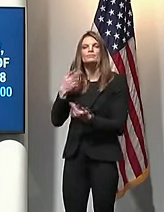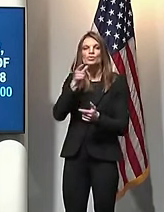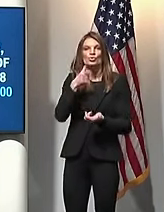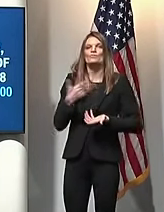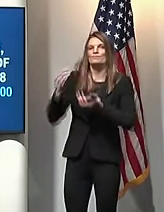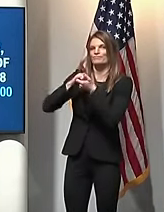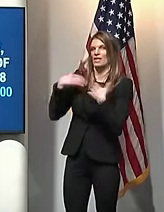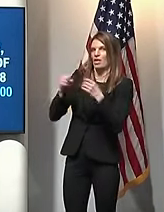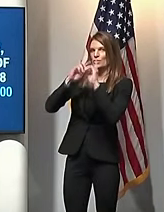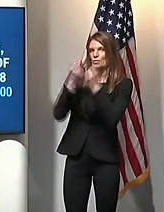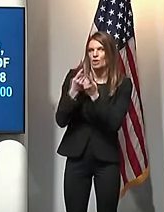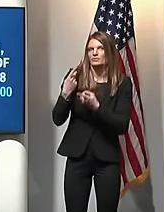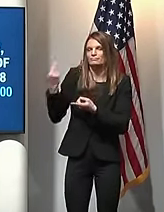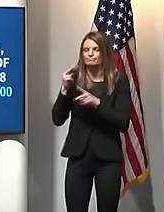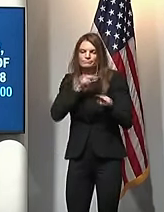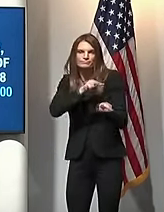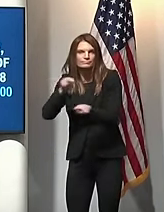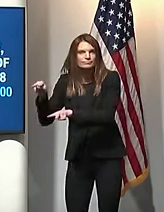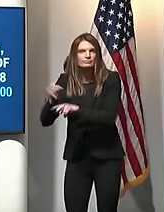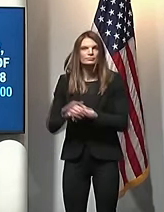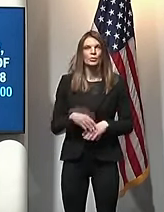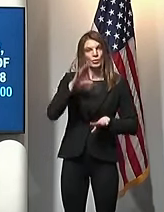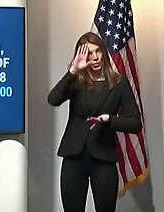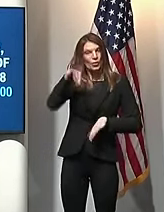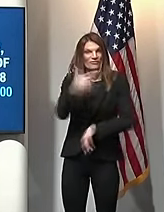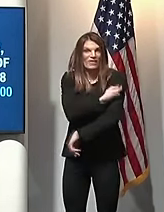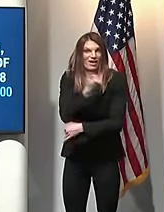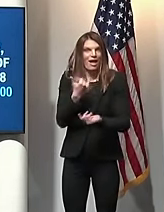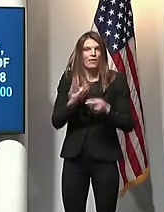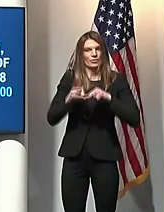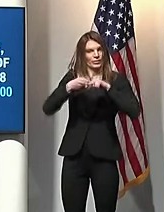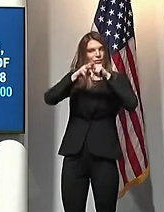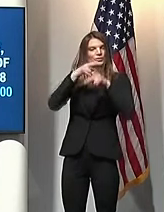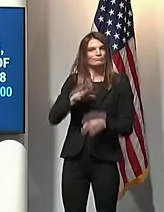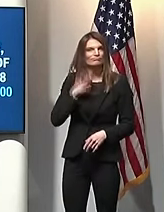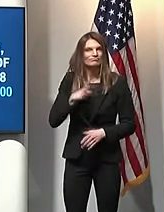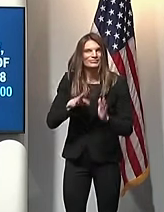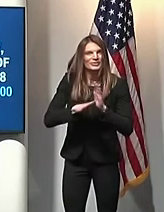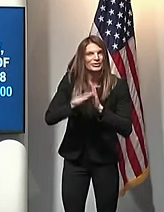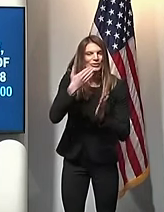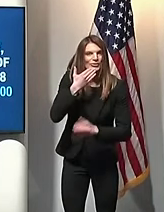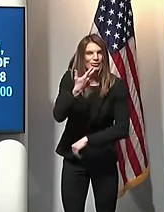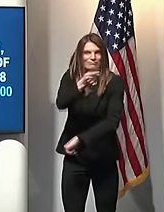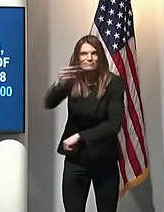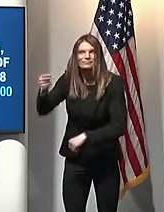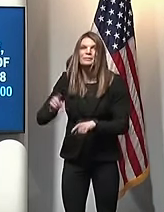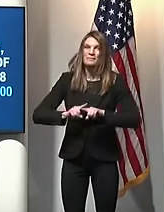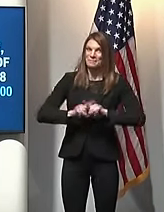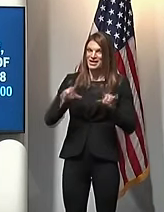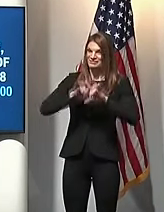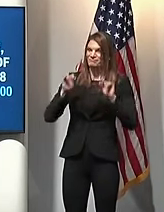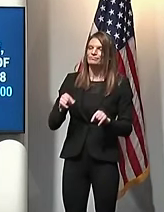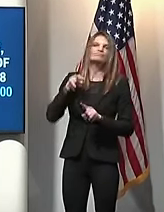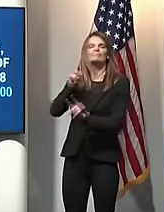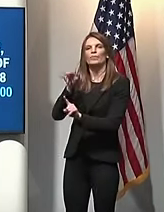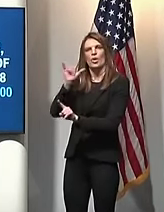While we can count up increasing vaccine metrics, we must continue to be wary of the climbing COVID numbers too.